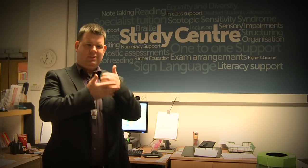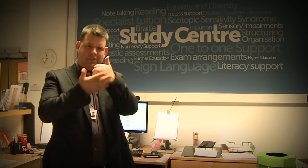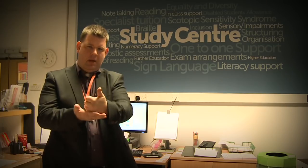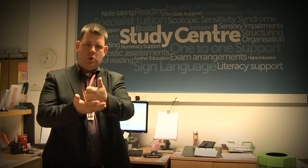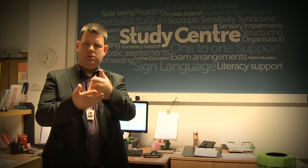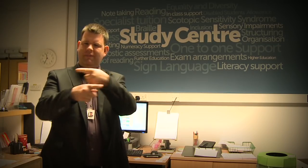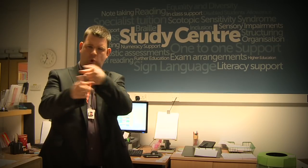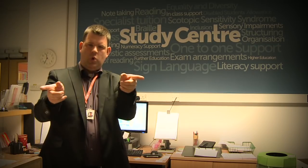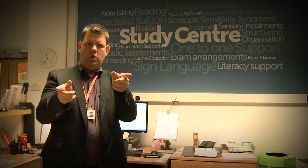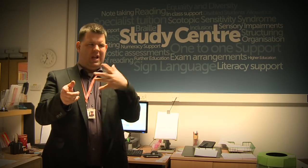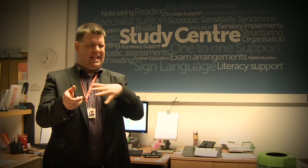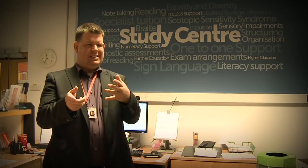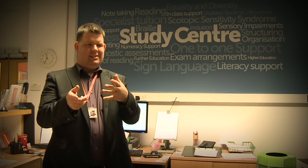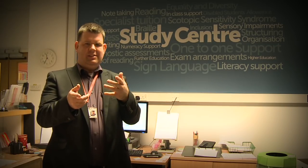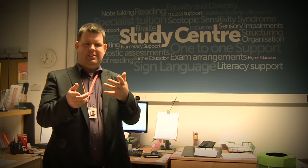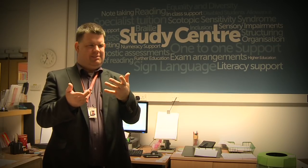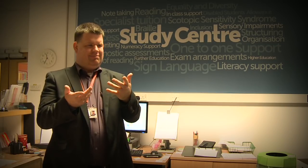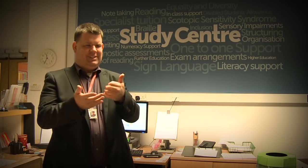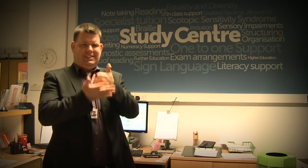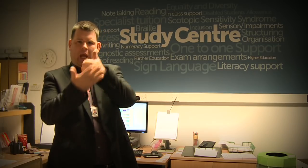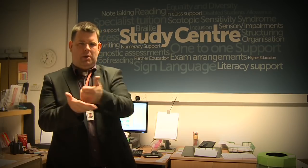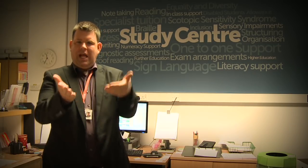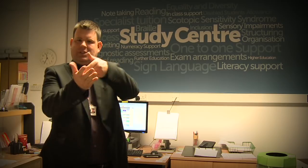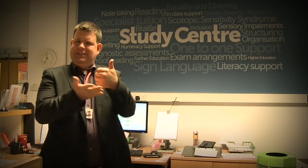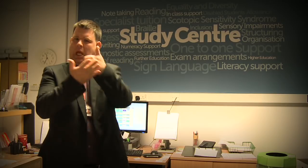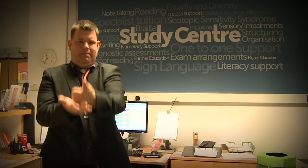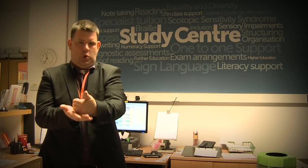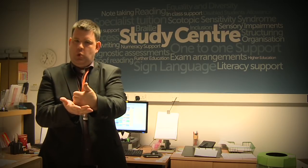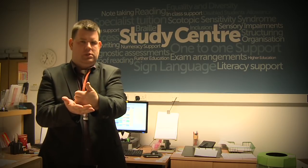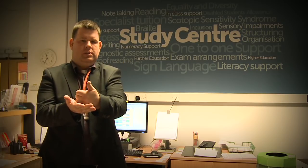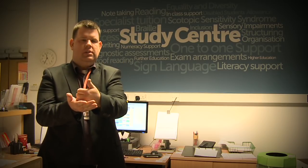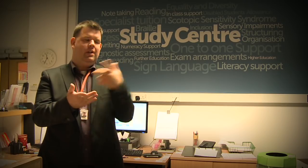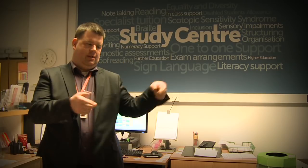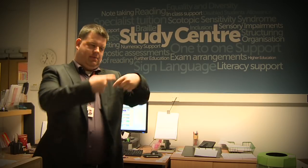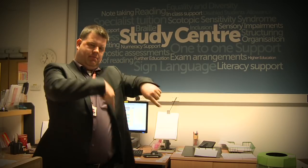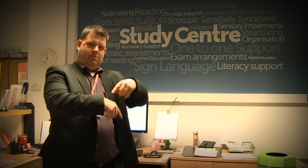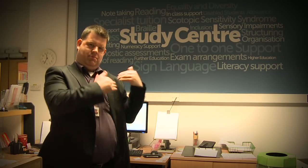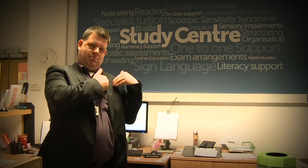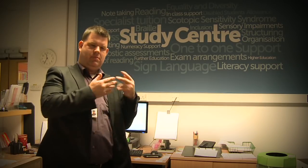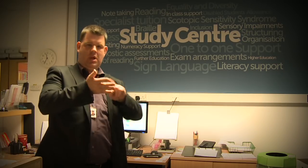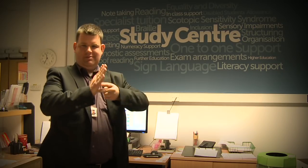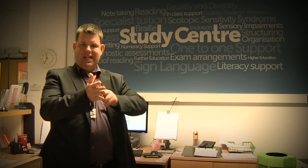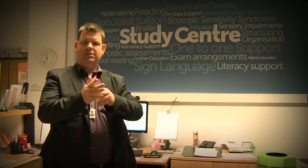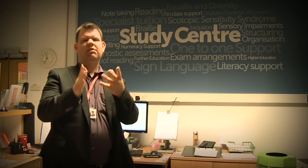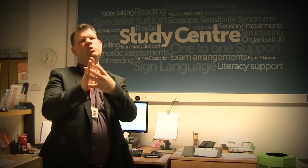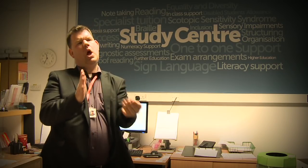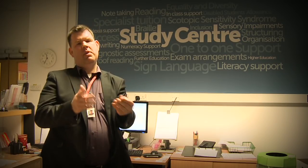learning needs. For example they can make arrangements for any support and concessions needed in exams.